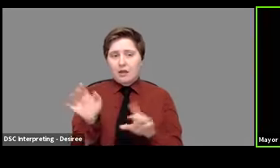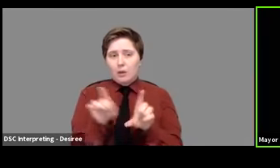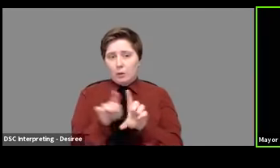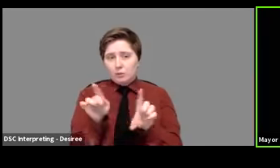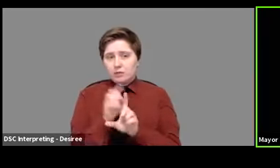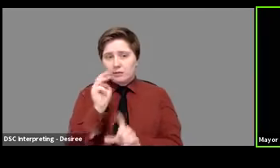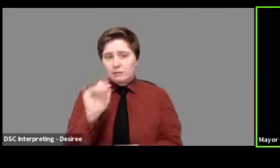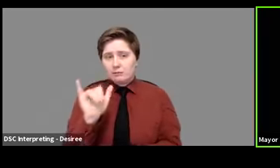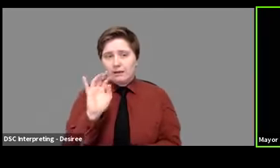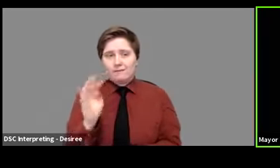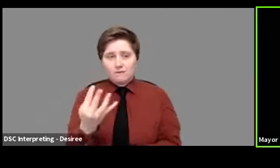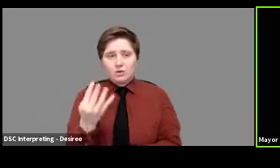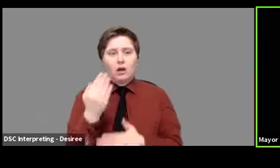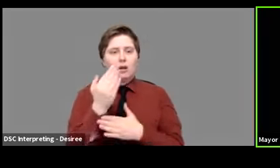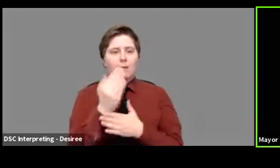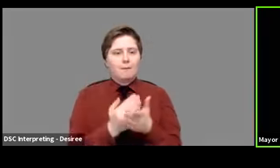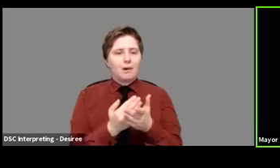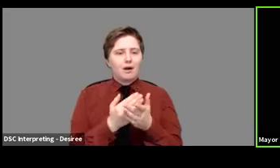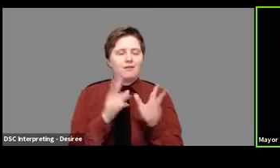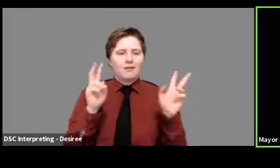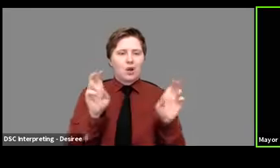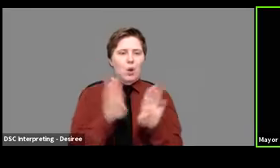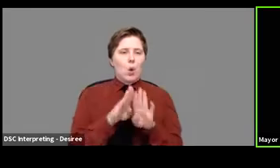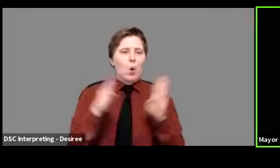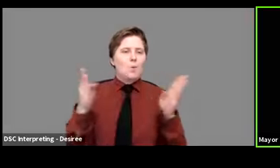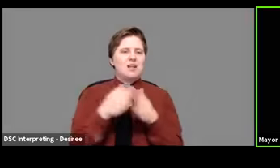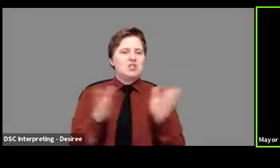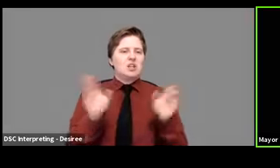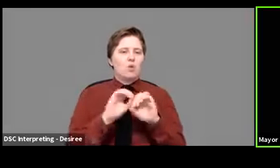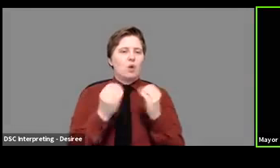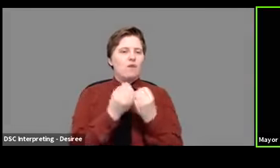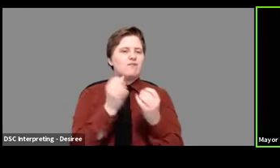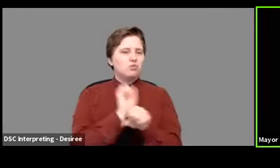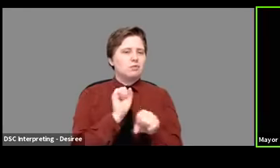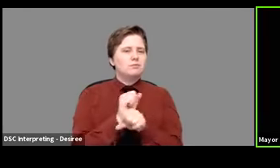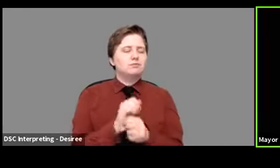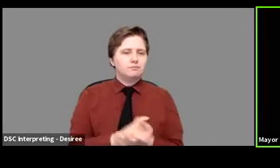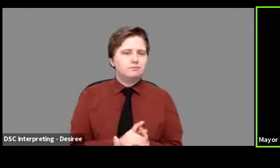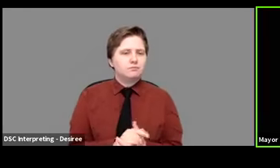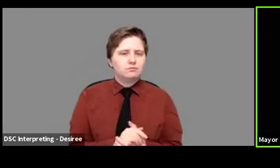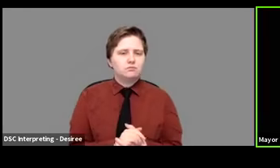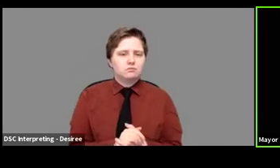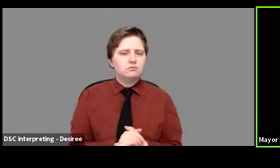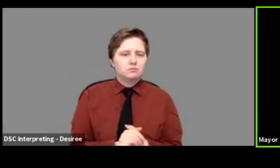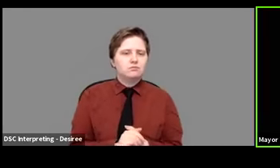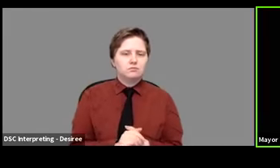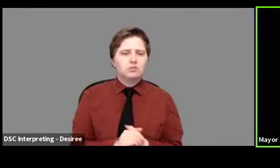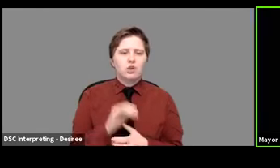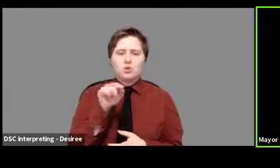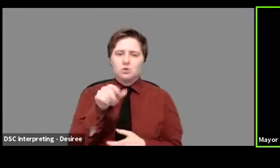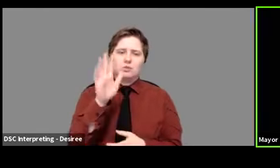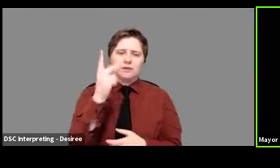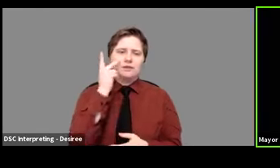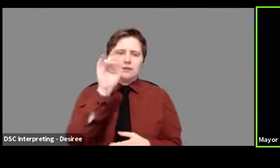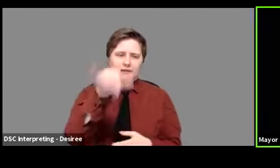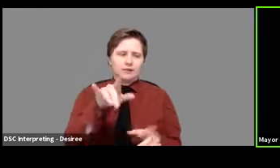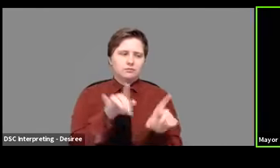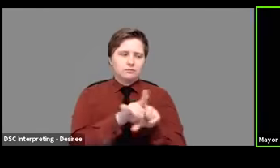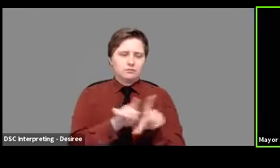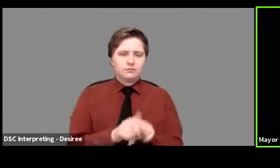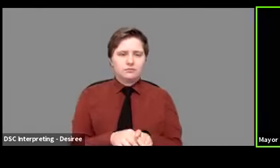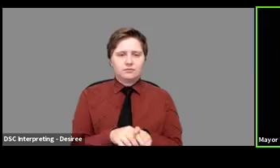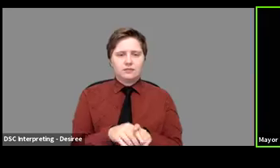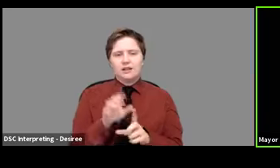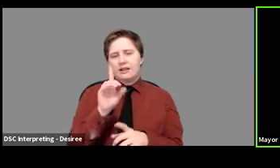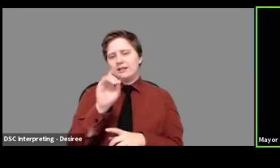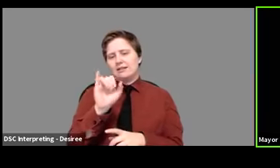4th, as part of the opening of general office work. So I think you're going to see that. Distribution